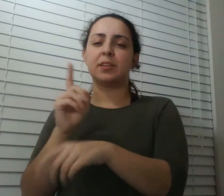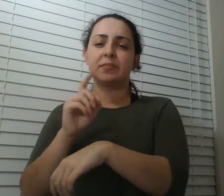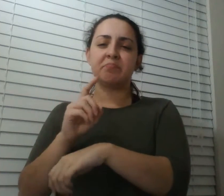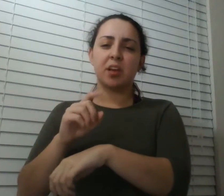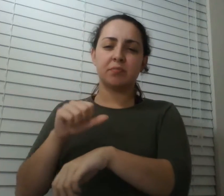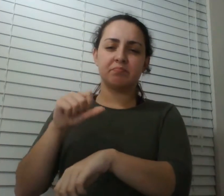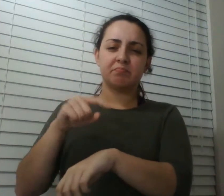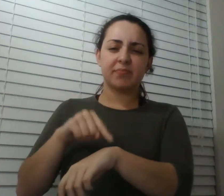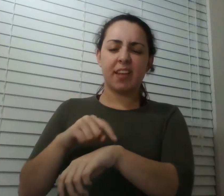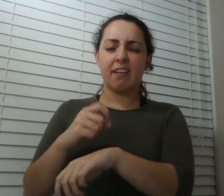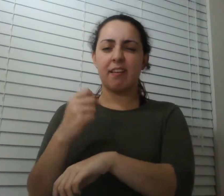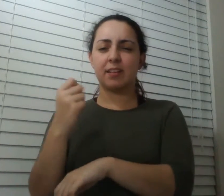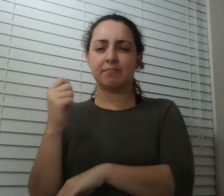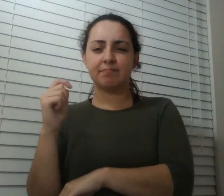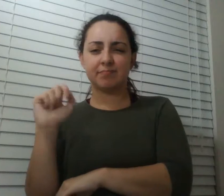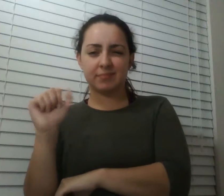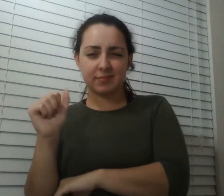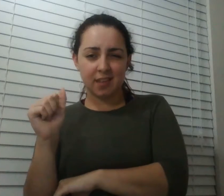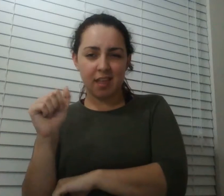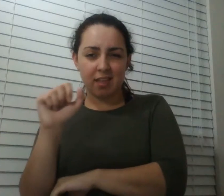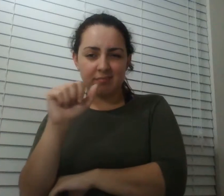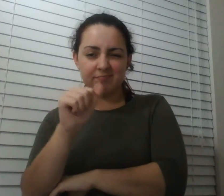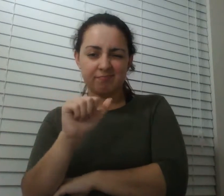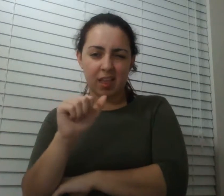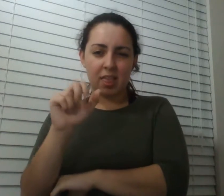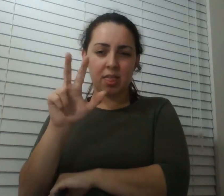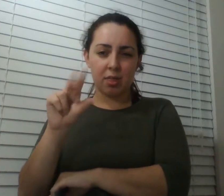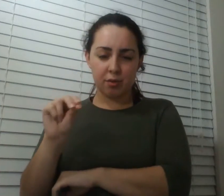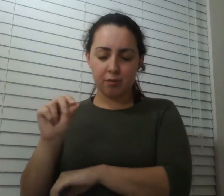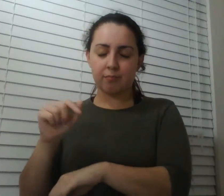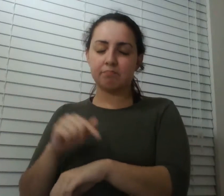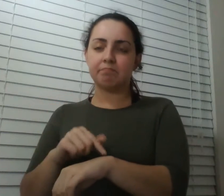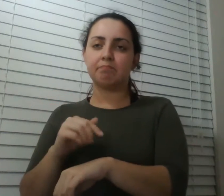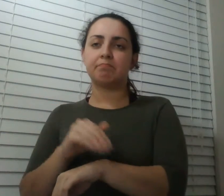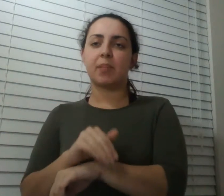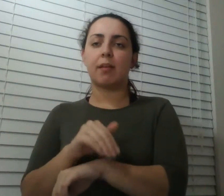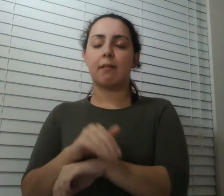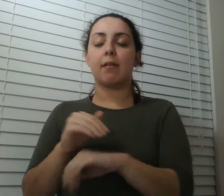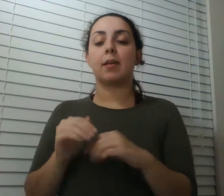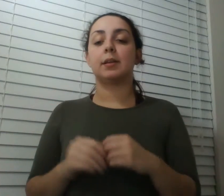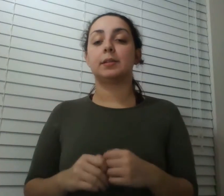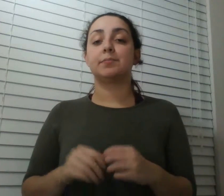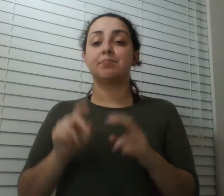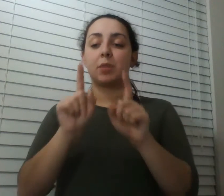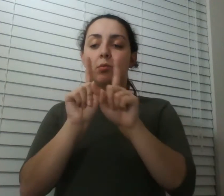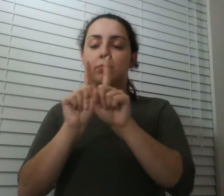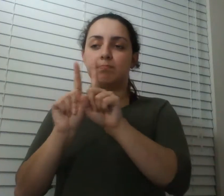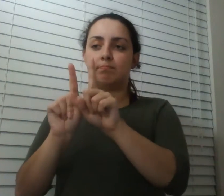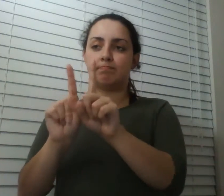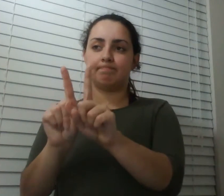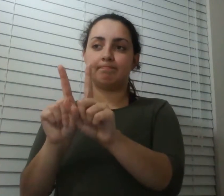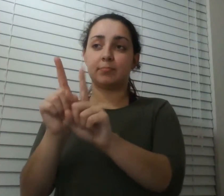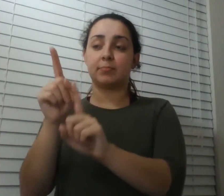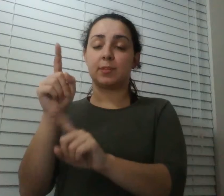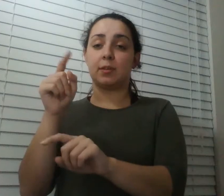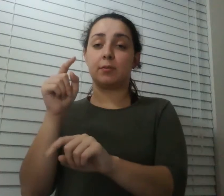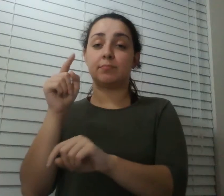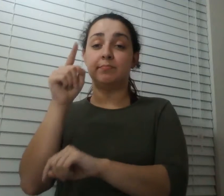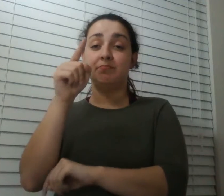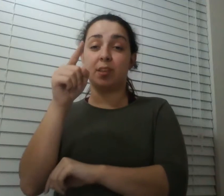been raining or there was a threat of rain because jeff was carrying an umbrella and i could